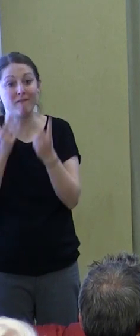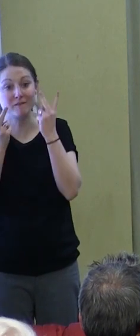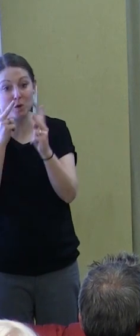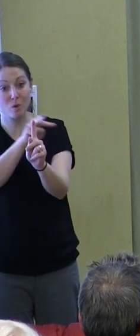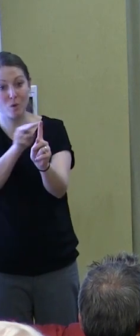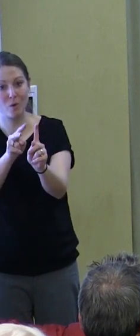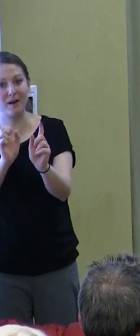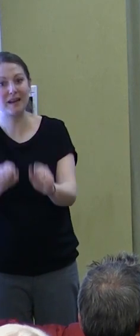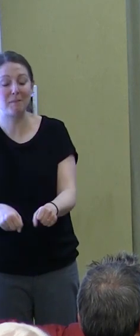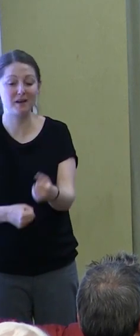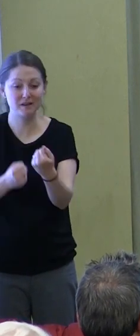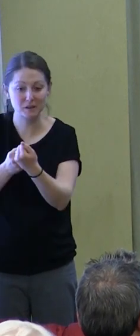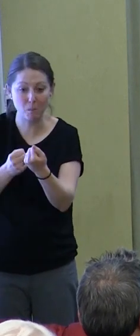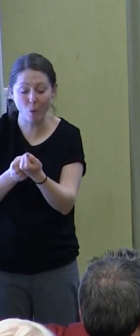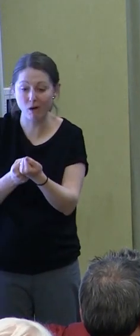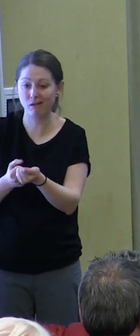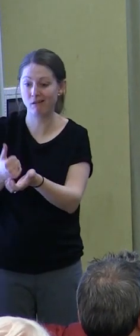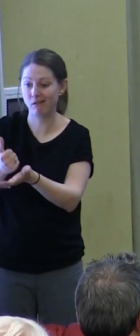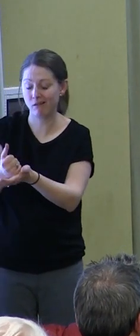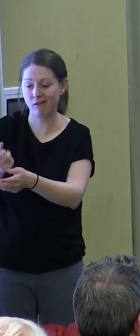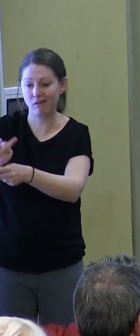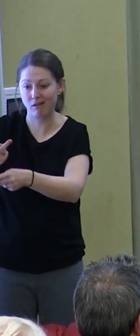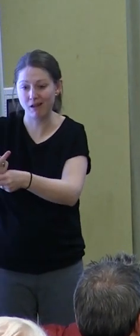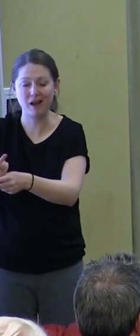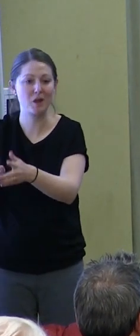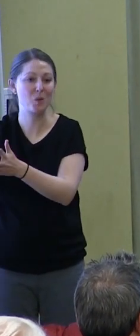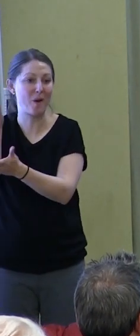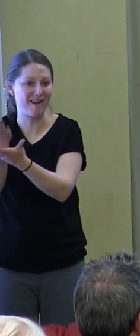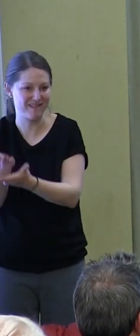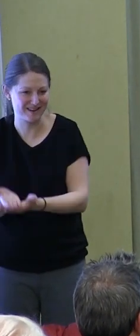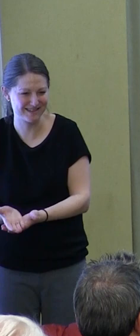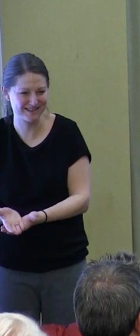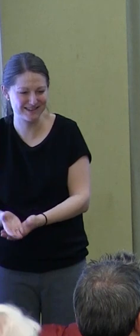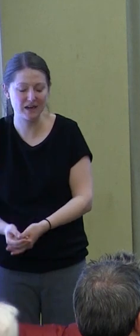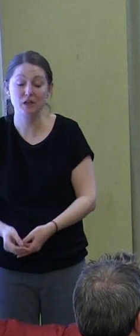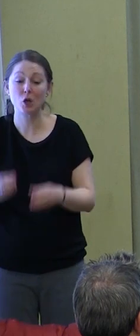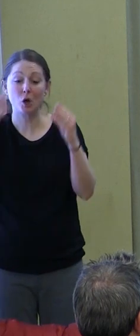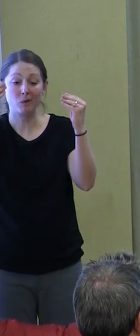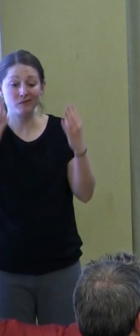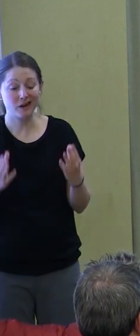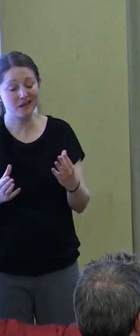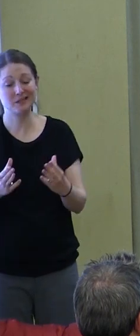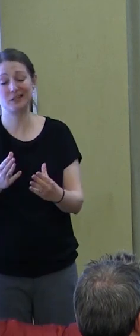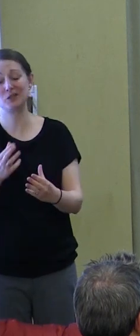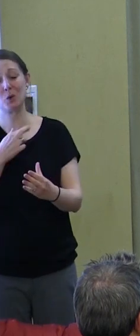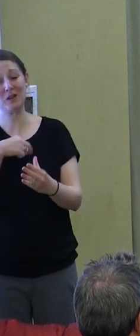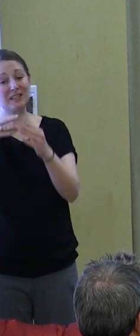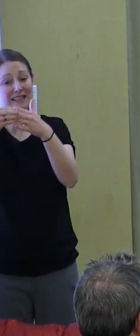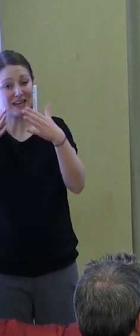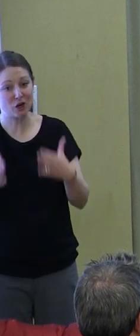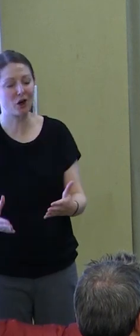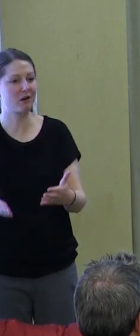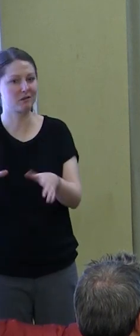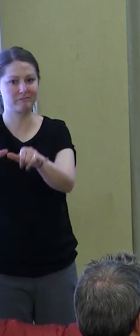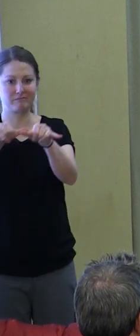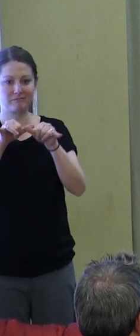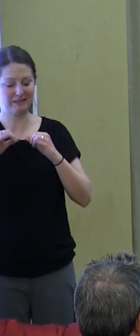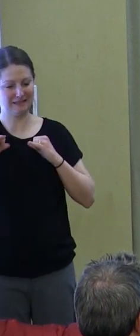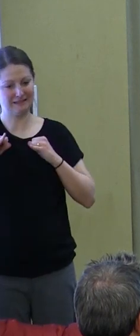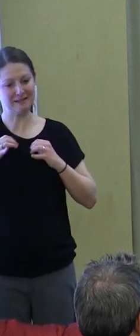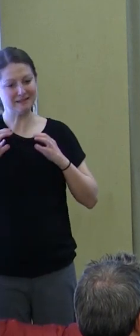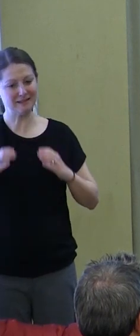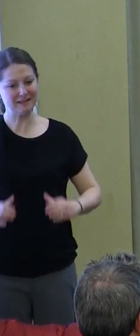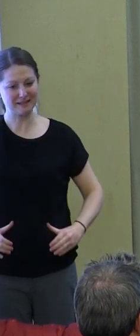nurtured with evidence. So professors, religious leaders, fellow citizens, we can chart that historical